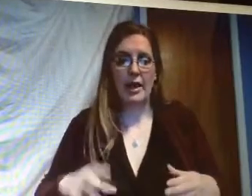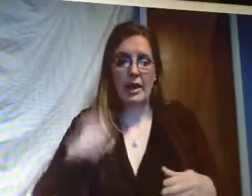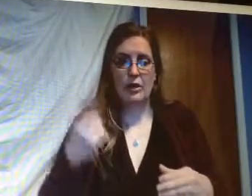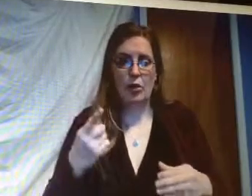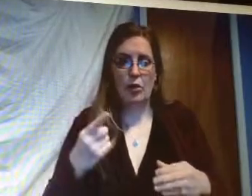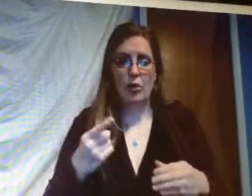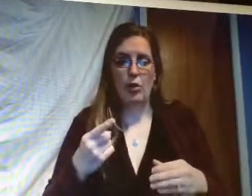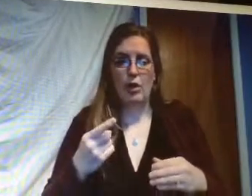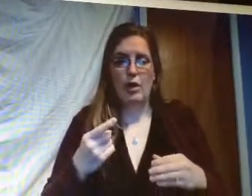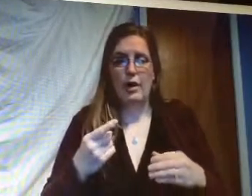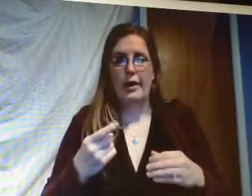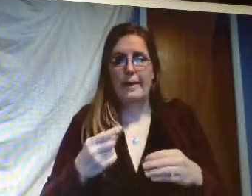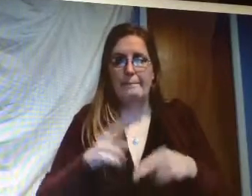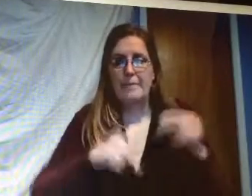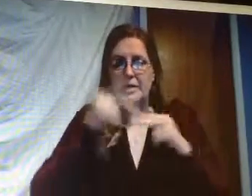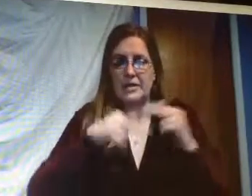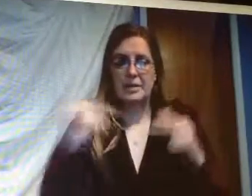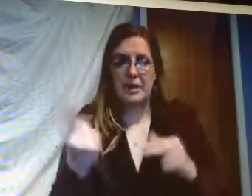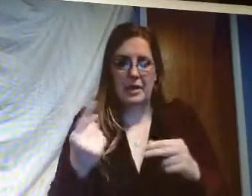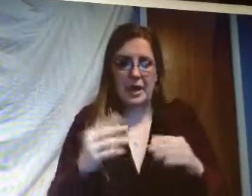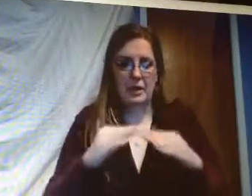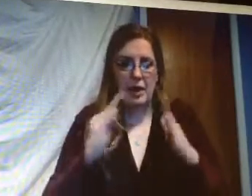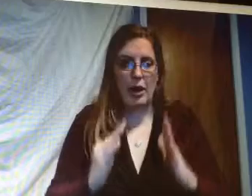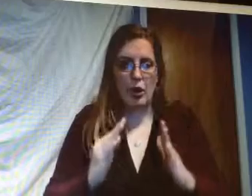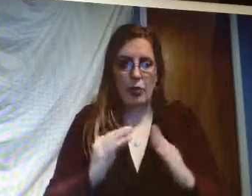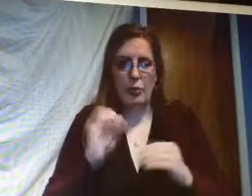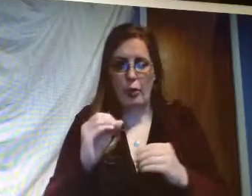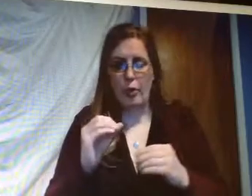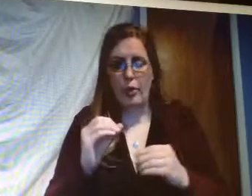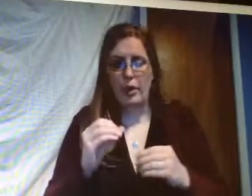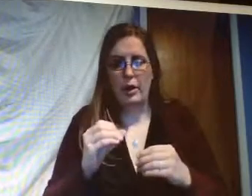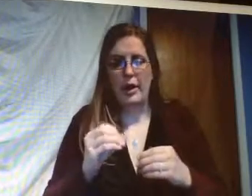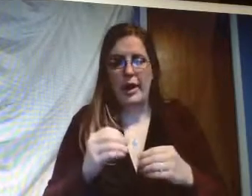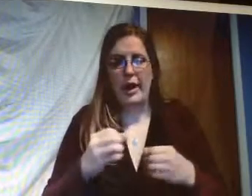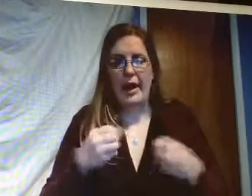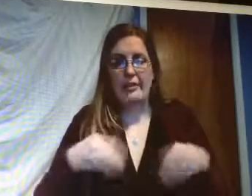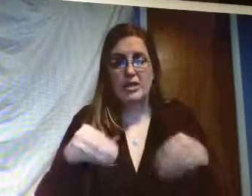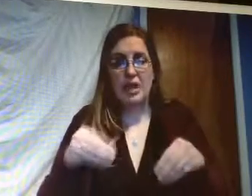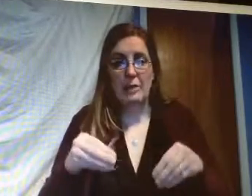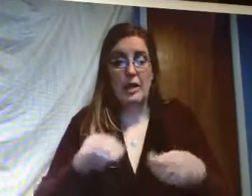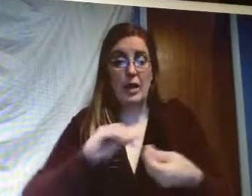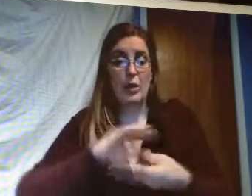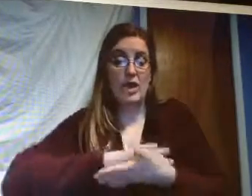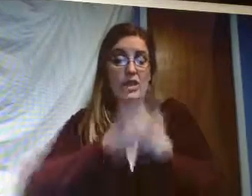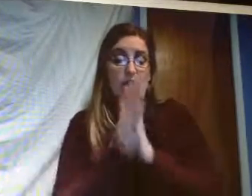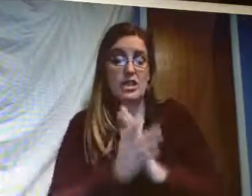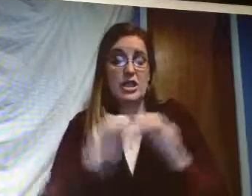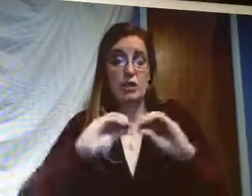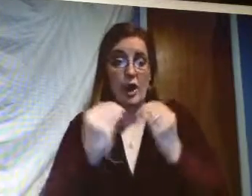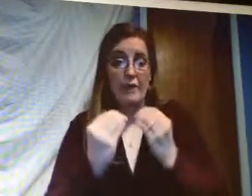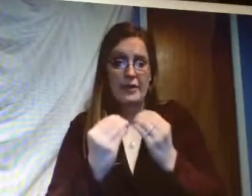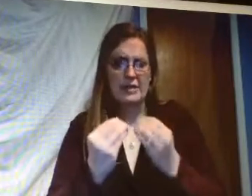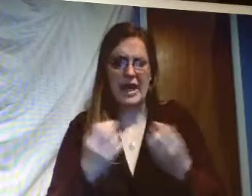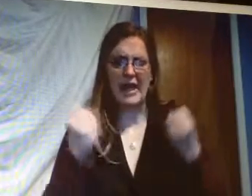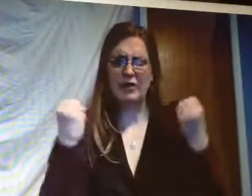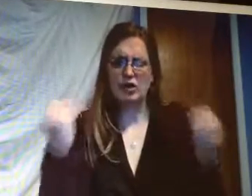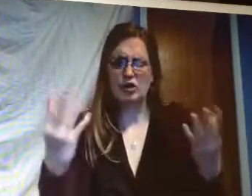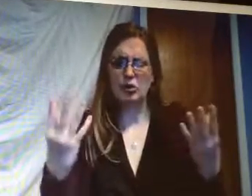for the client or like build something like a house or an office like i want to change my office house